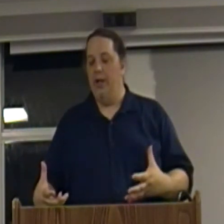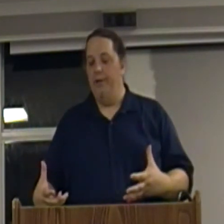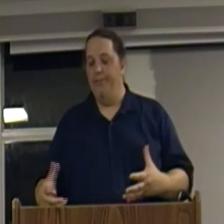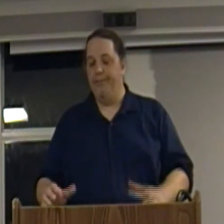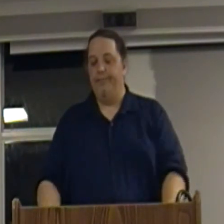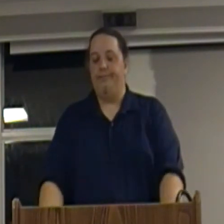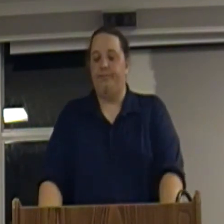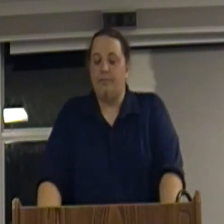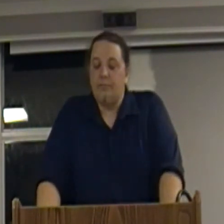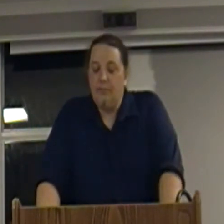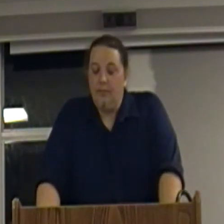made